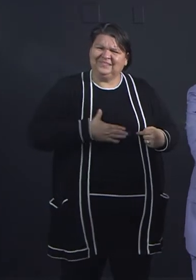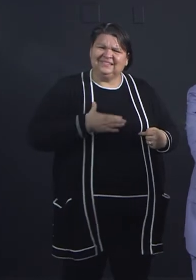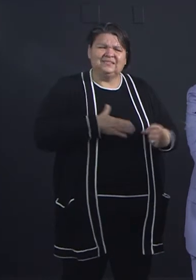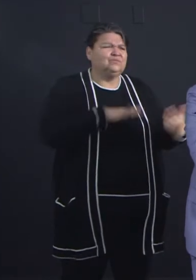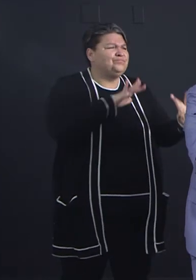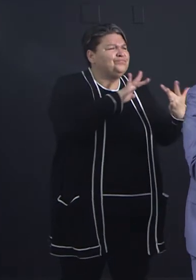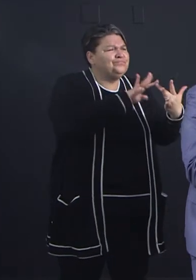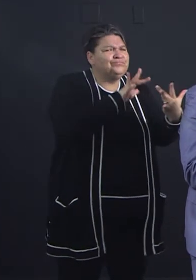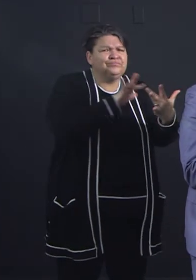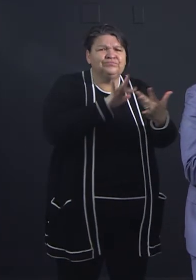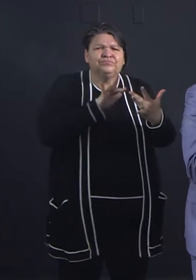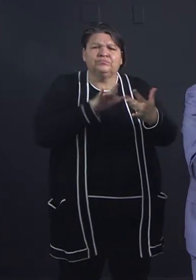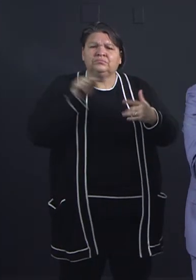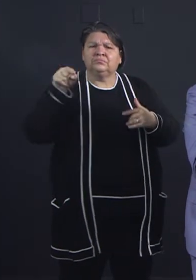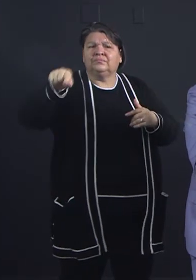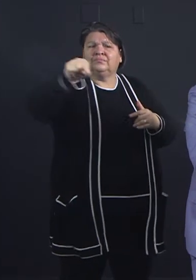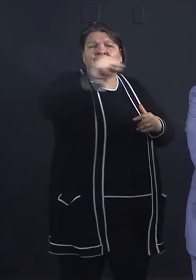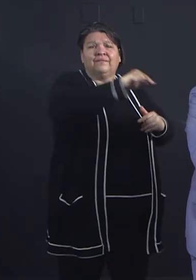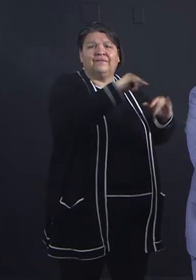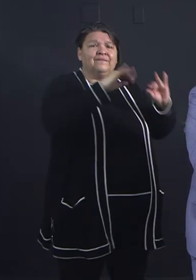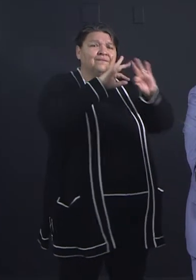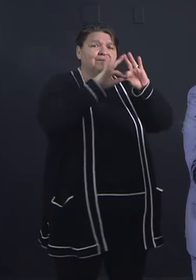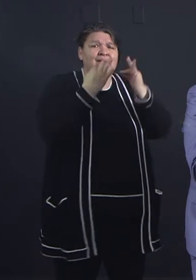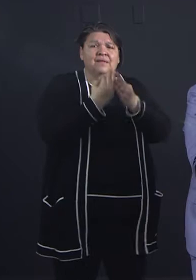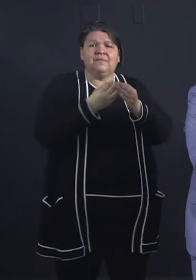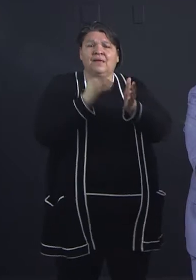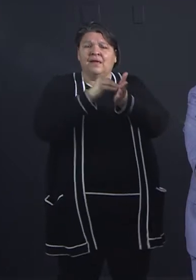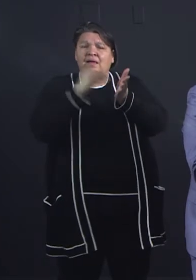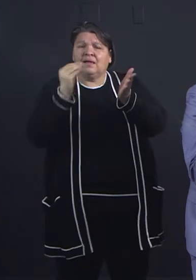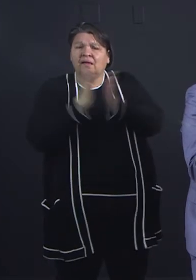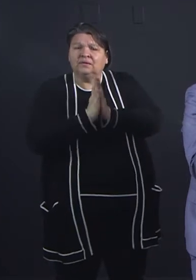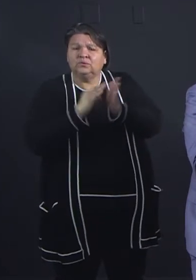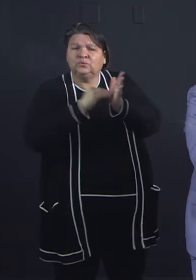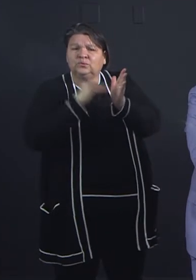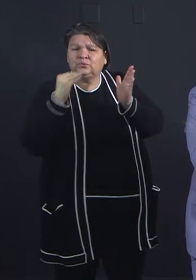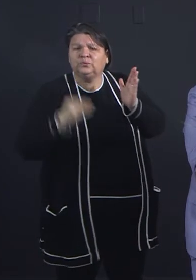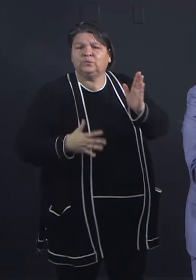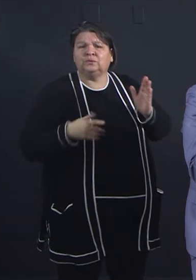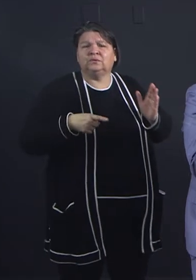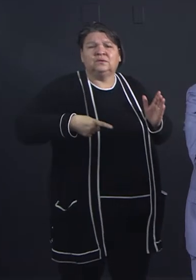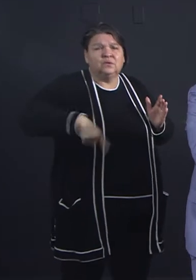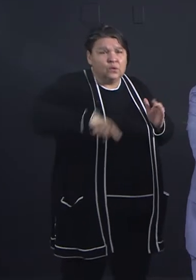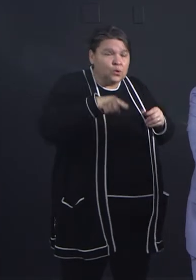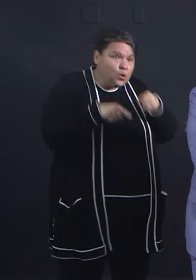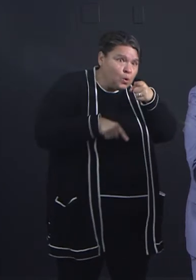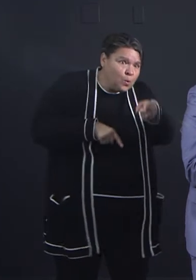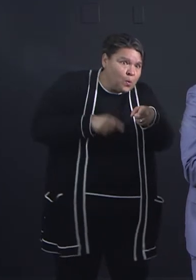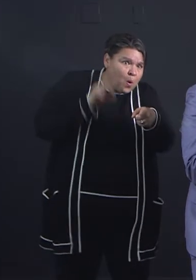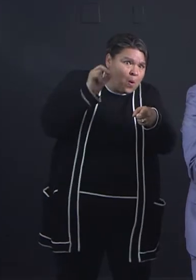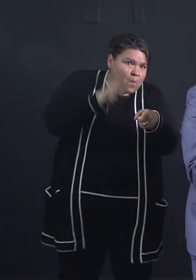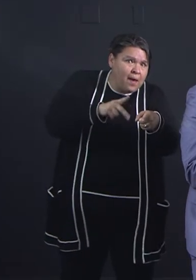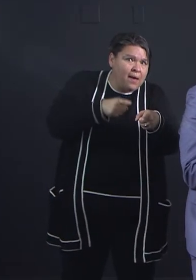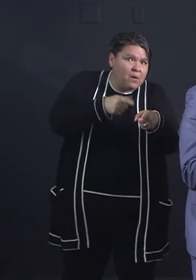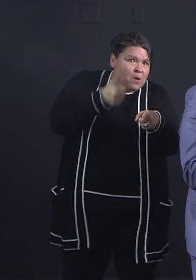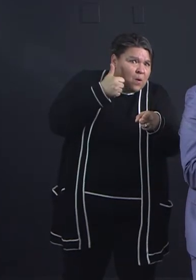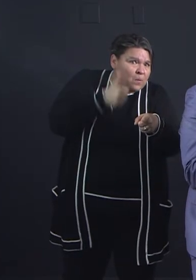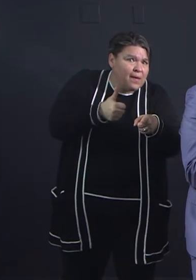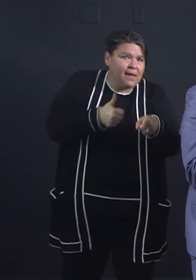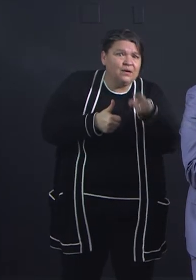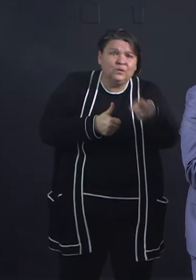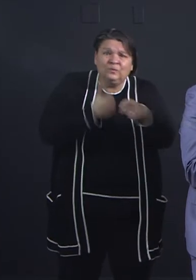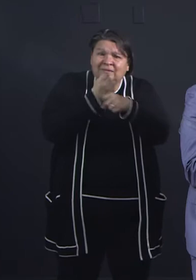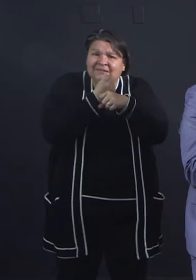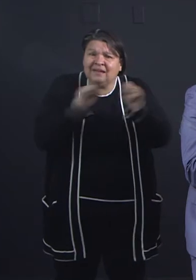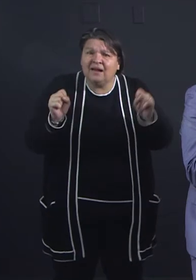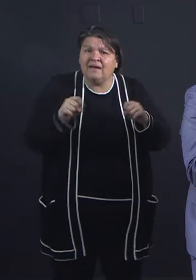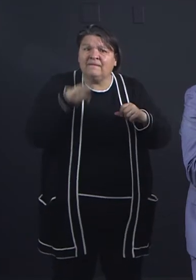reach out on Google Classroom and ask our students how they're doing. Are they okay? Are they safe? What's going on in their home? Those kinds of things. Because this